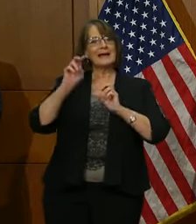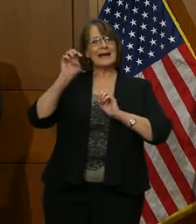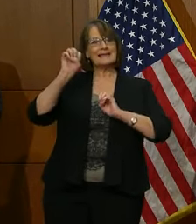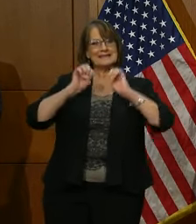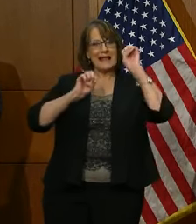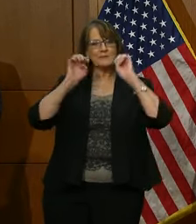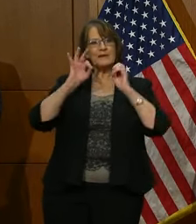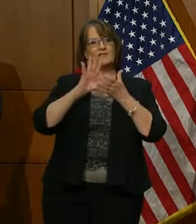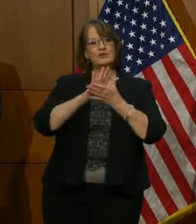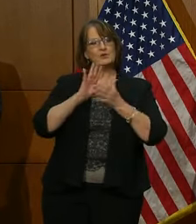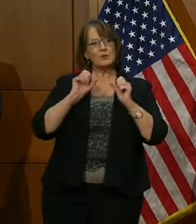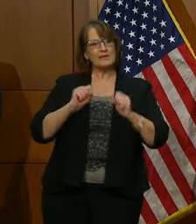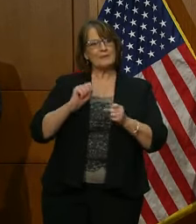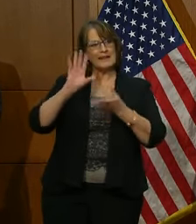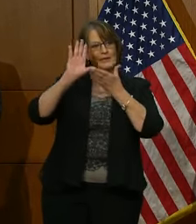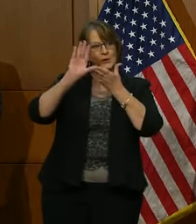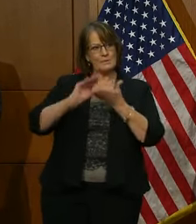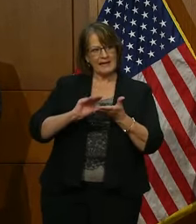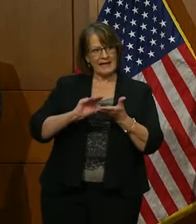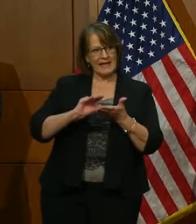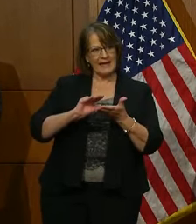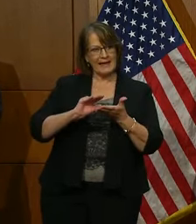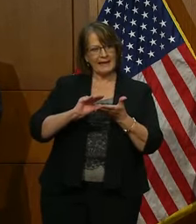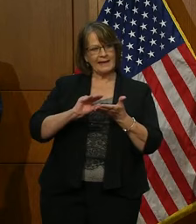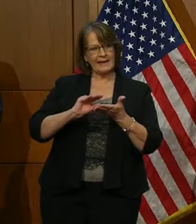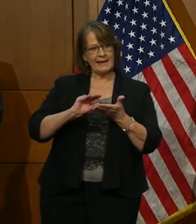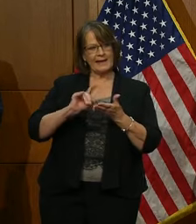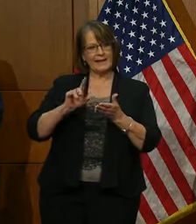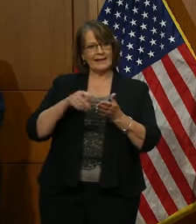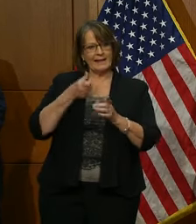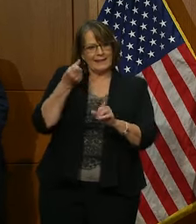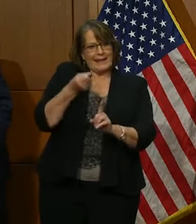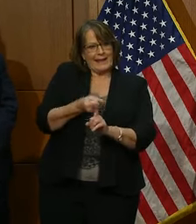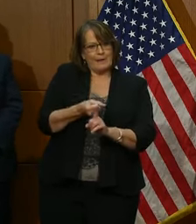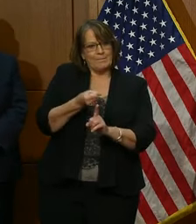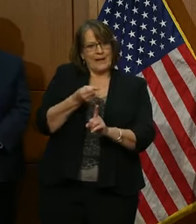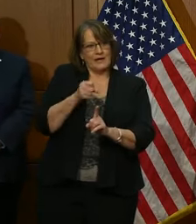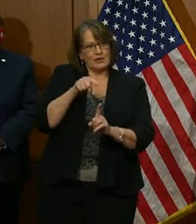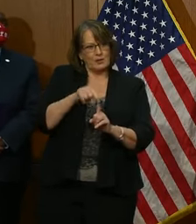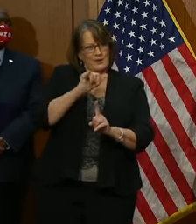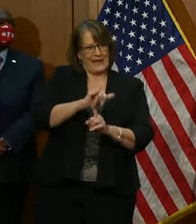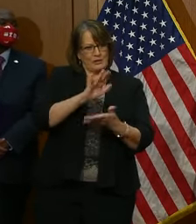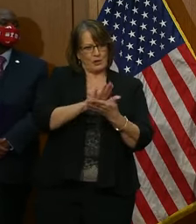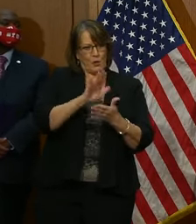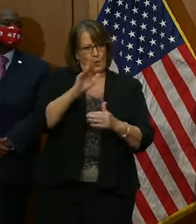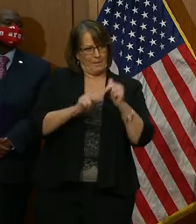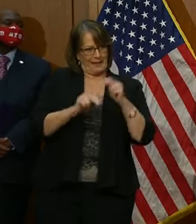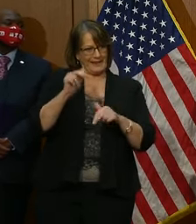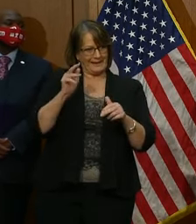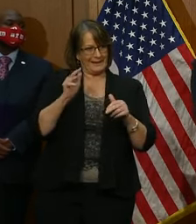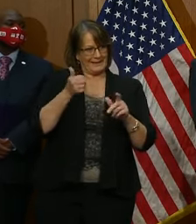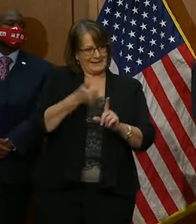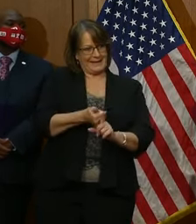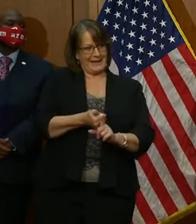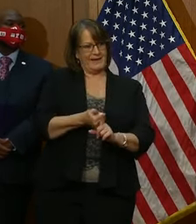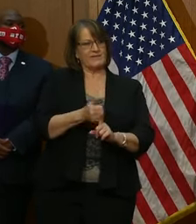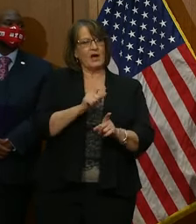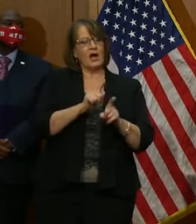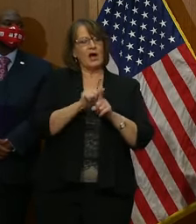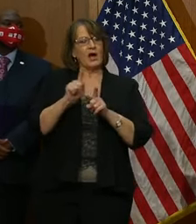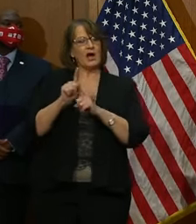ability to mitigate, the impact to the actual school building, and it also